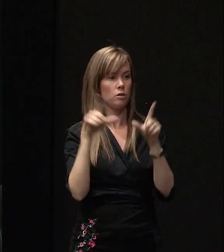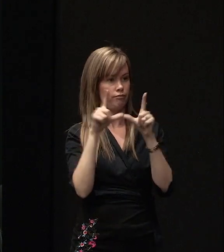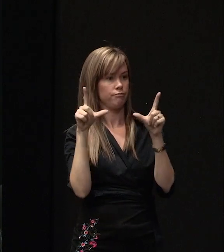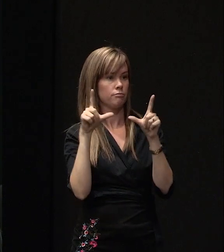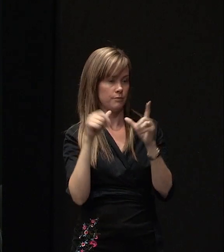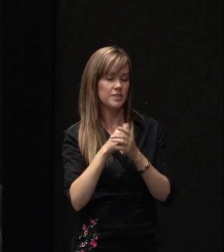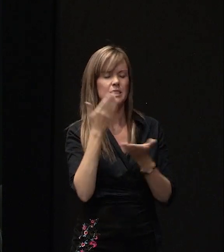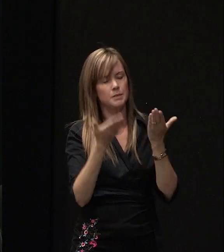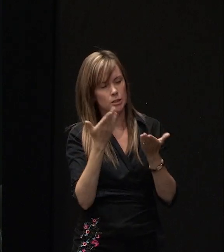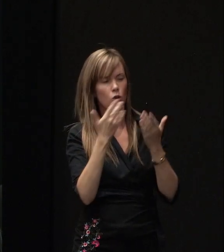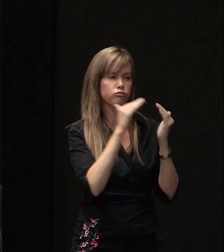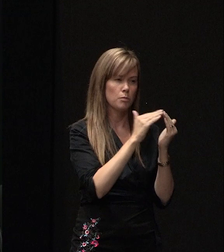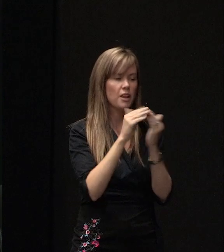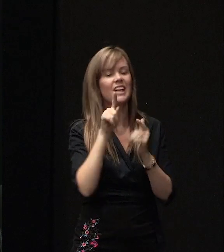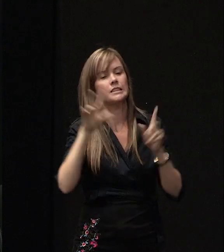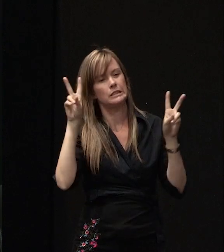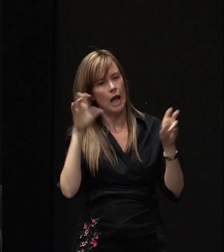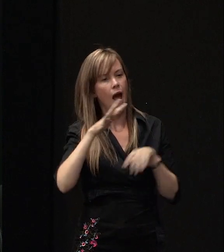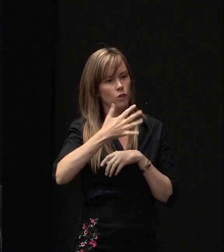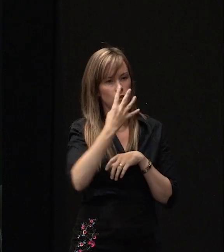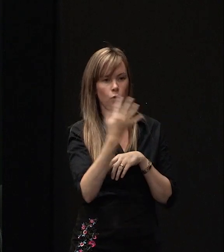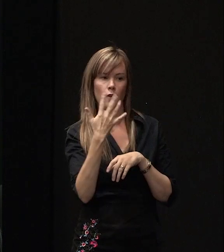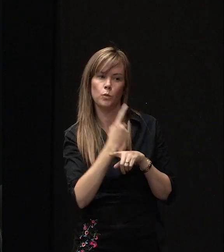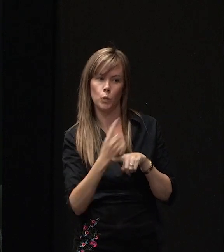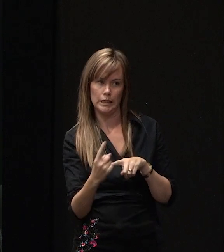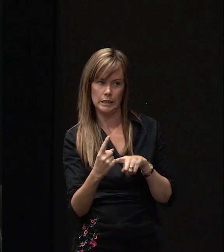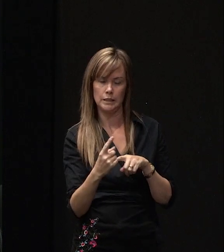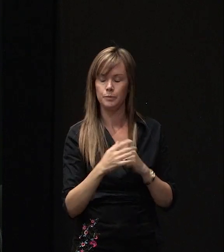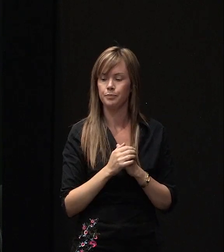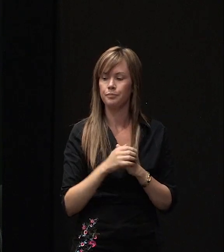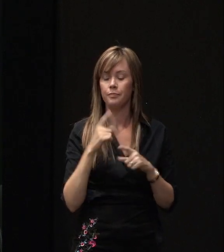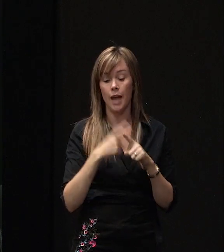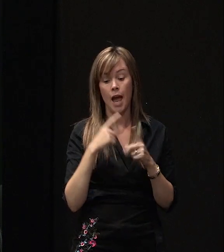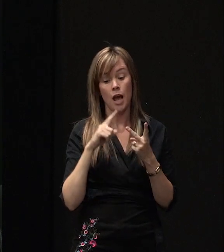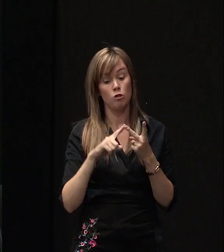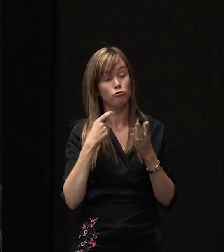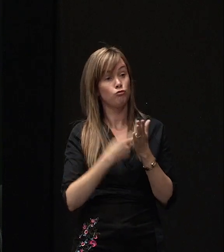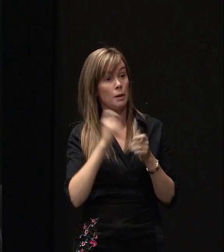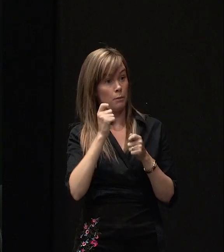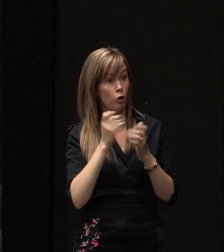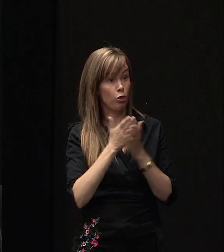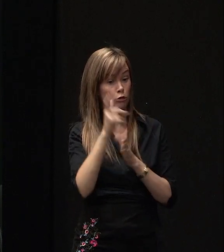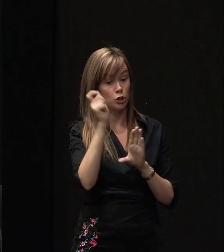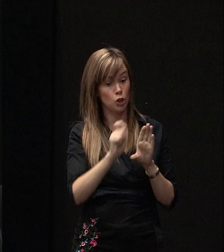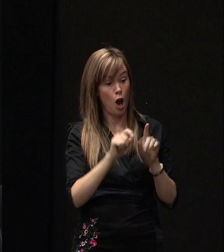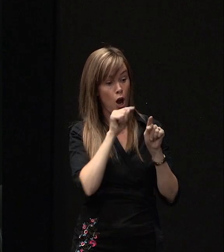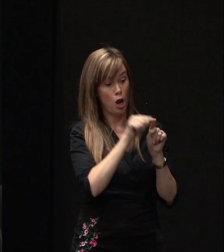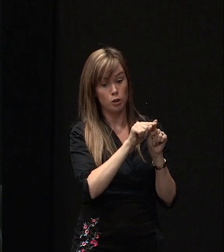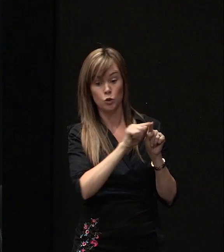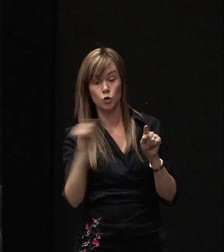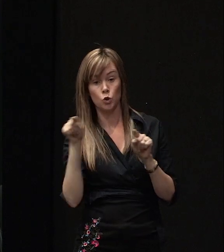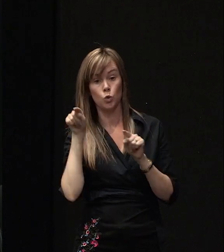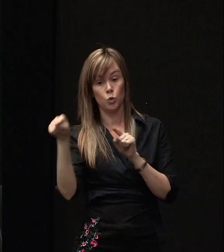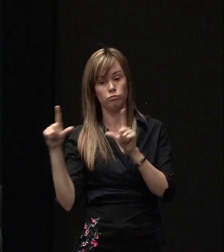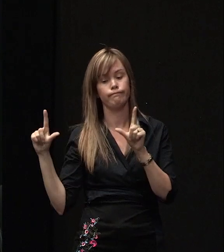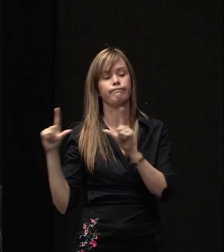on the property of course, that's very much an average, but that's what we're experiencing to date. And to rebuild through the design phase right through to code of